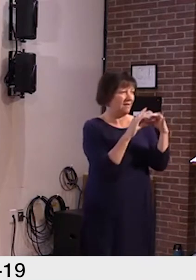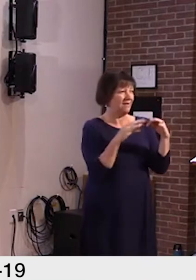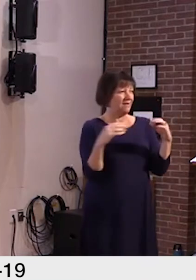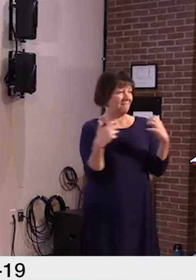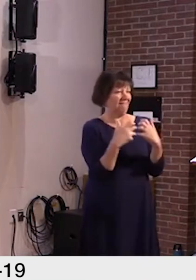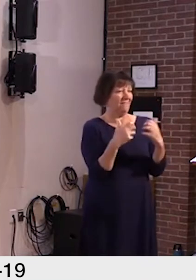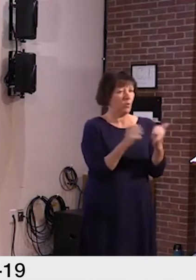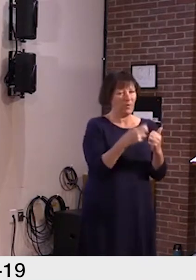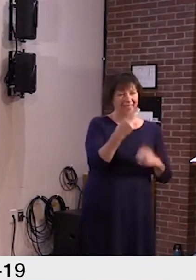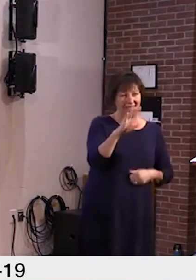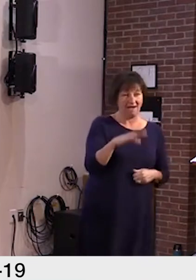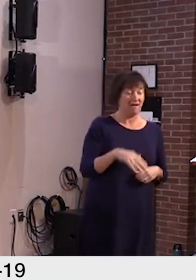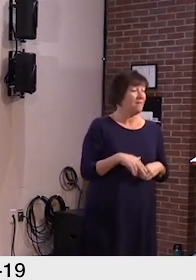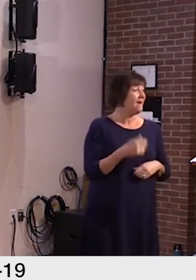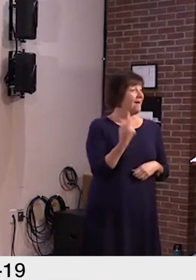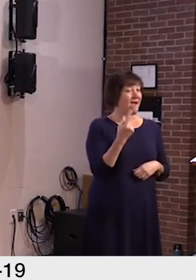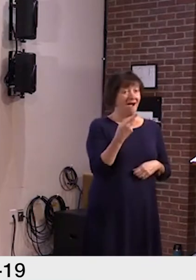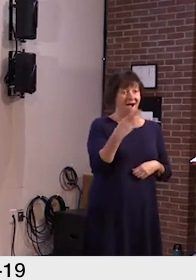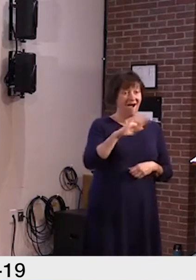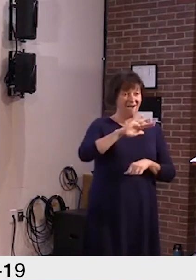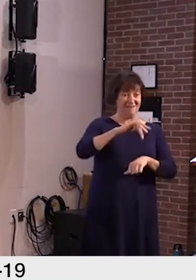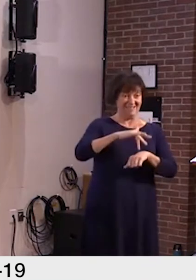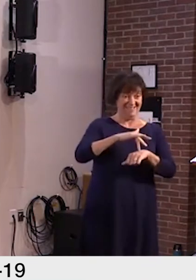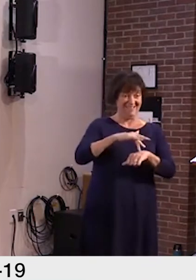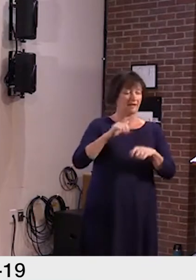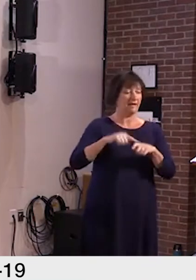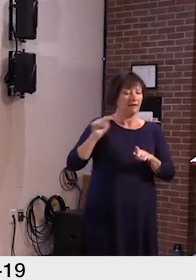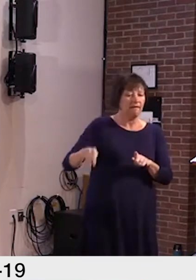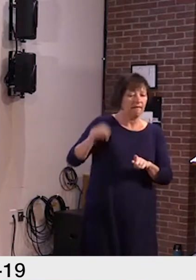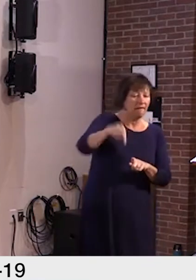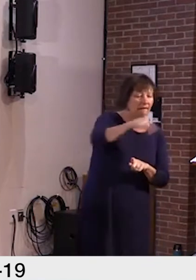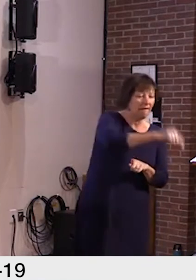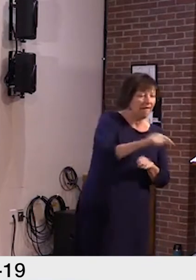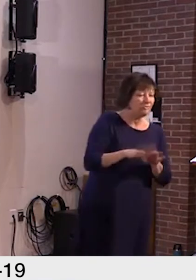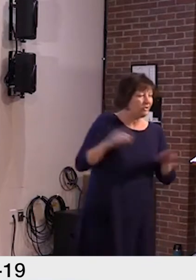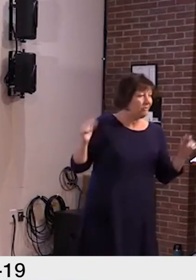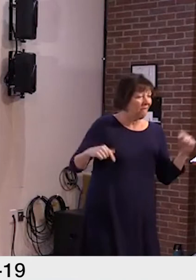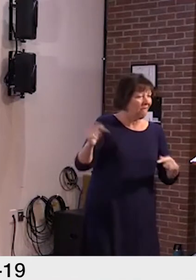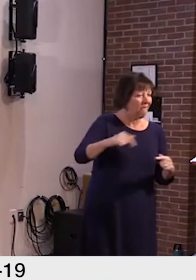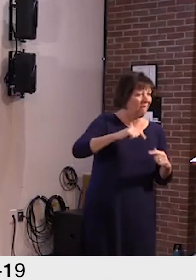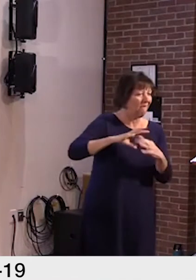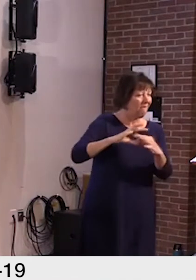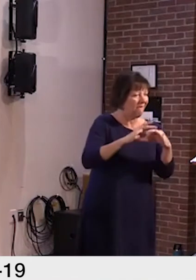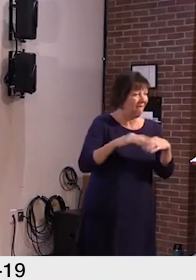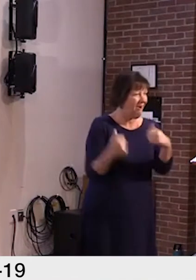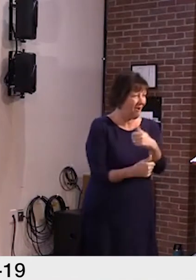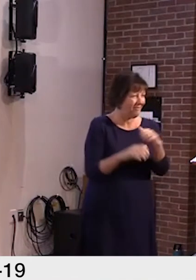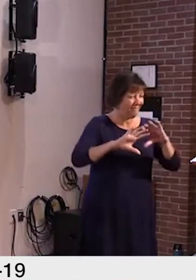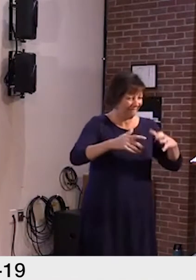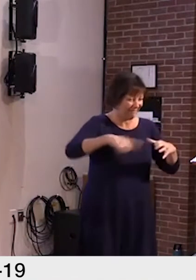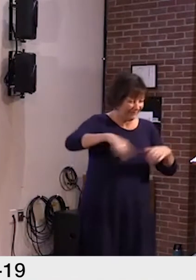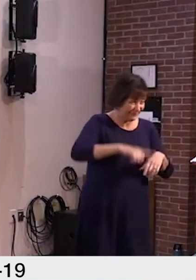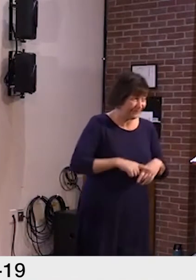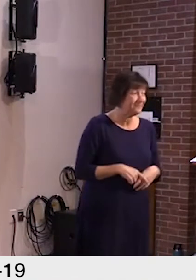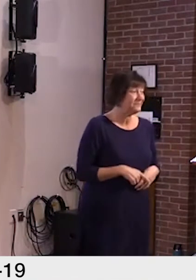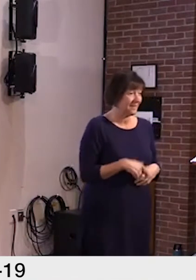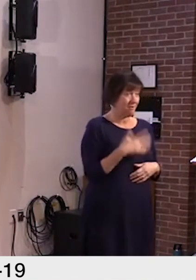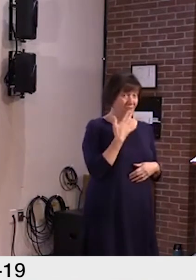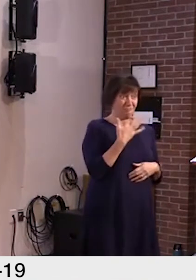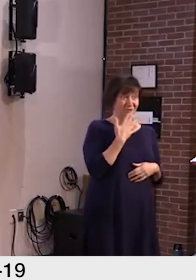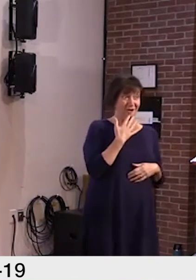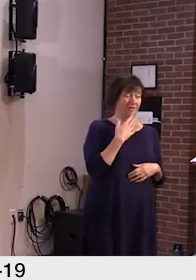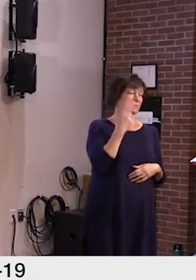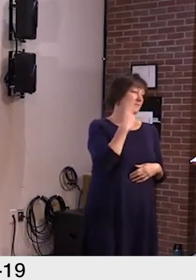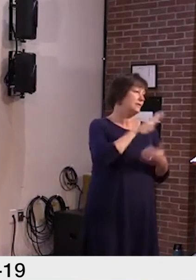to a hub. So hubs can serve children at more than one location. The shading of the map refers to the underlying